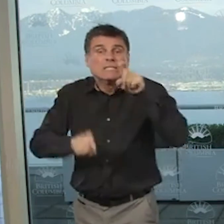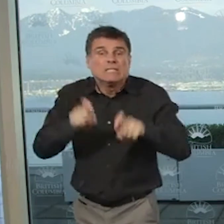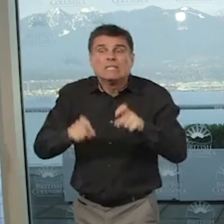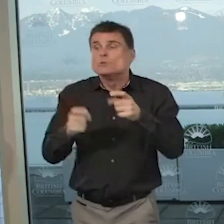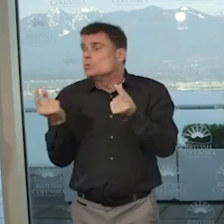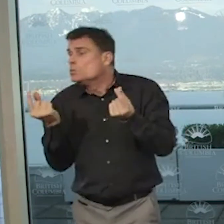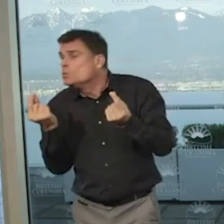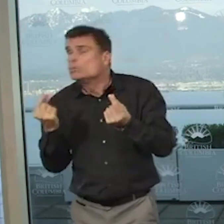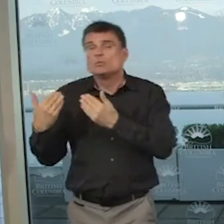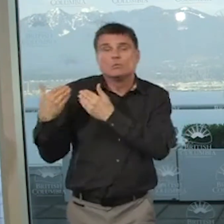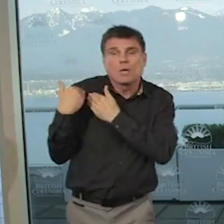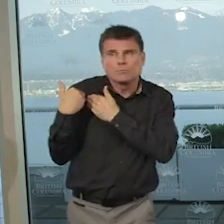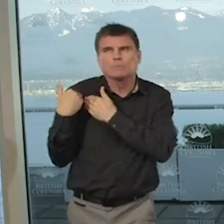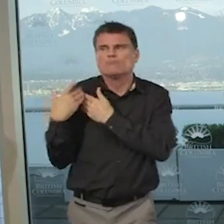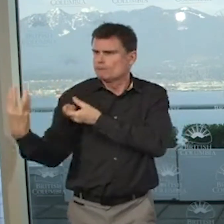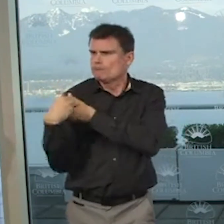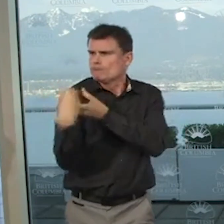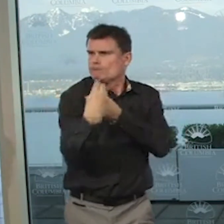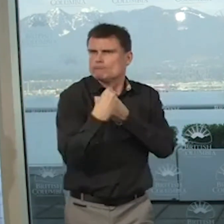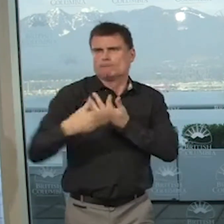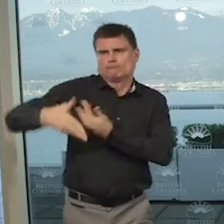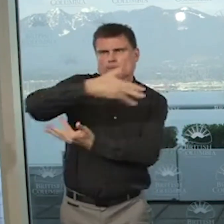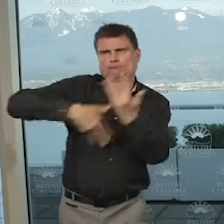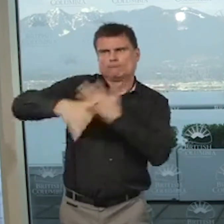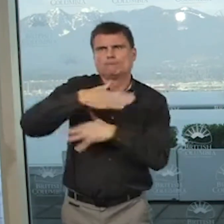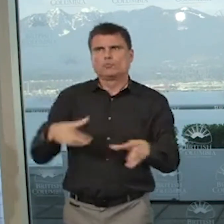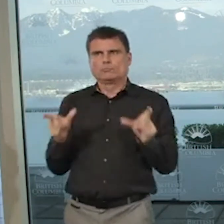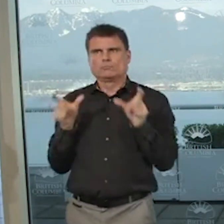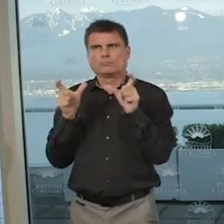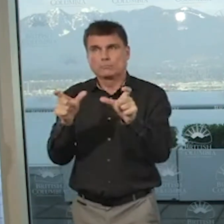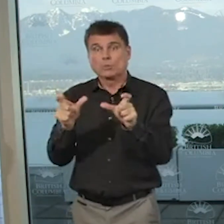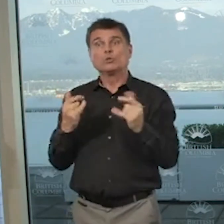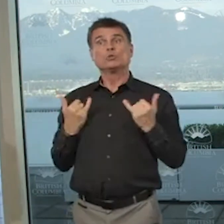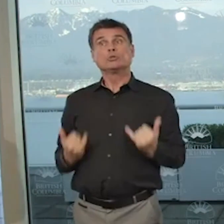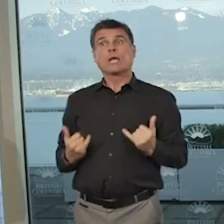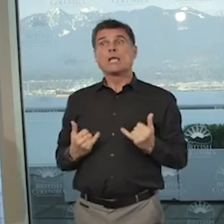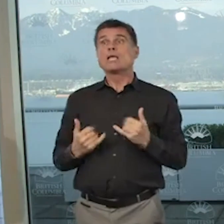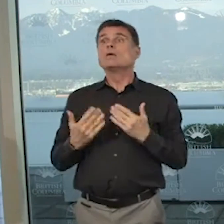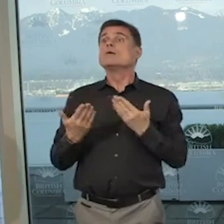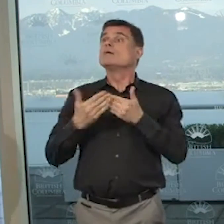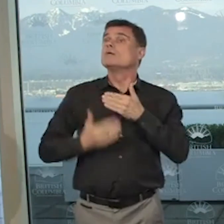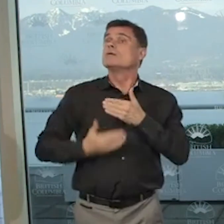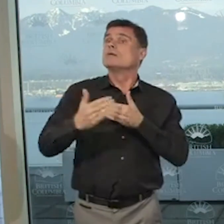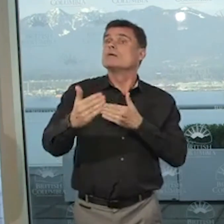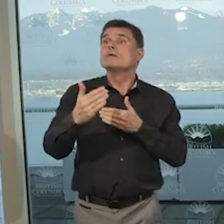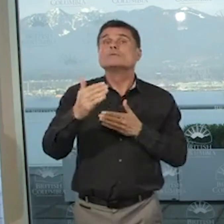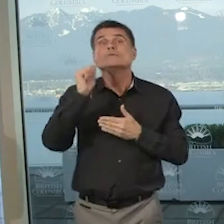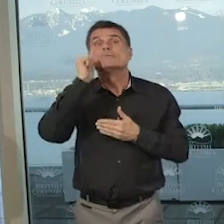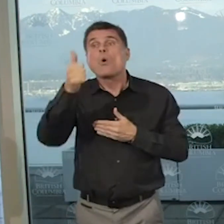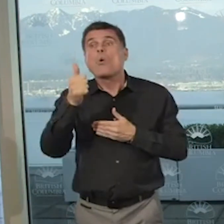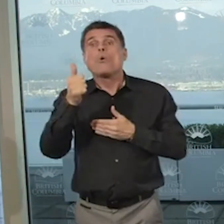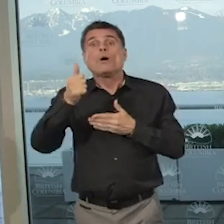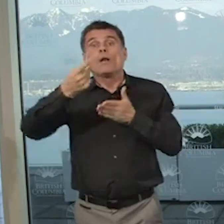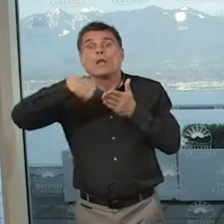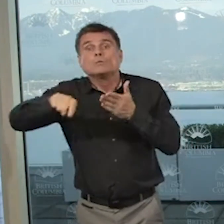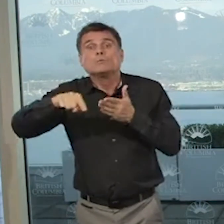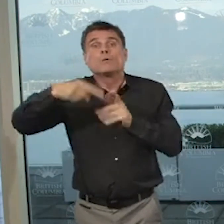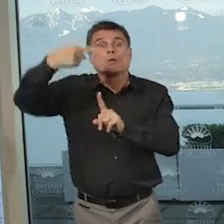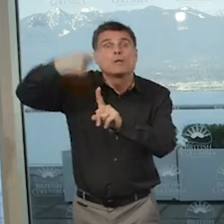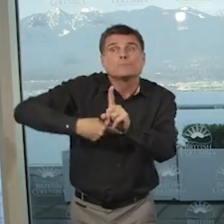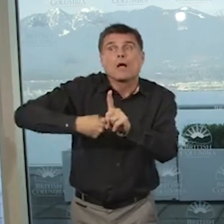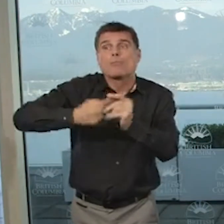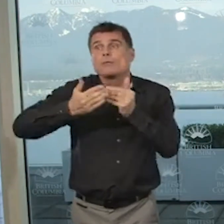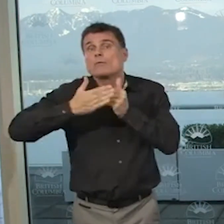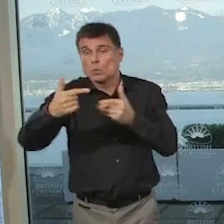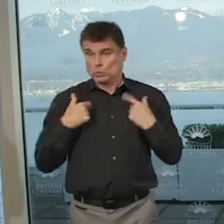What we do today affects the lives of people everywhere tomorrow, and next week, and next month. What we do today makes a difference.